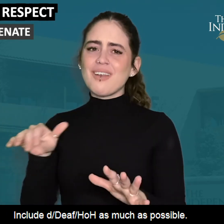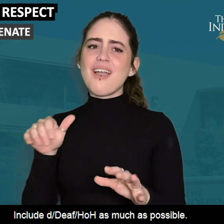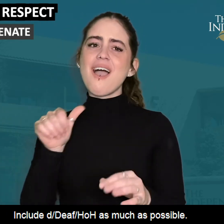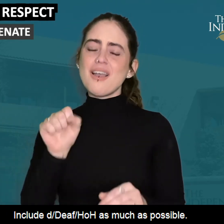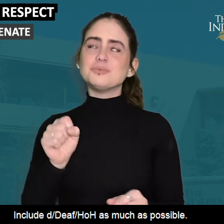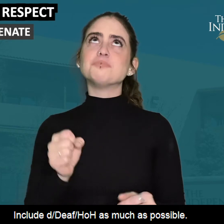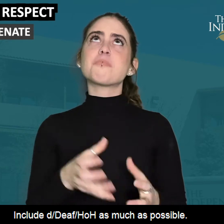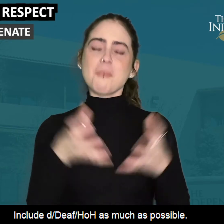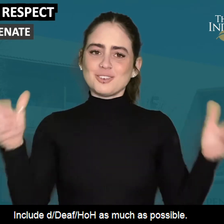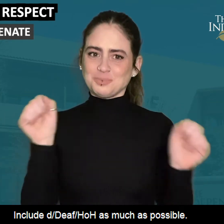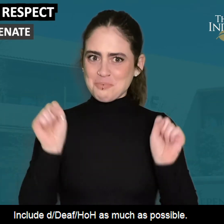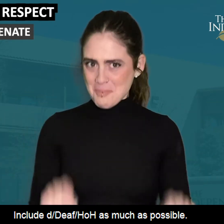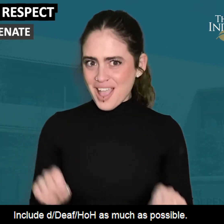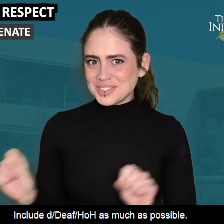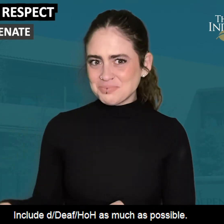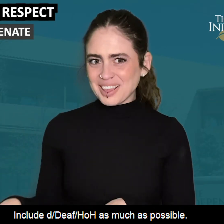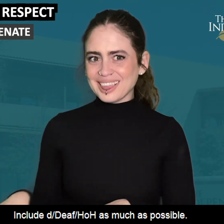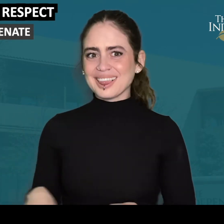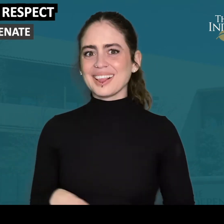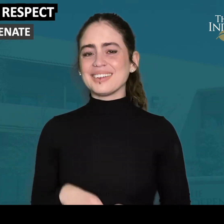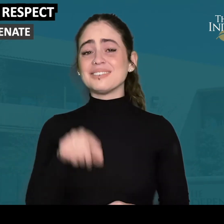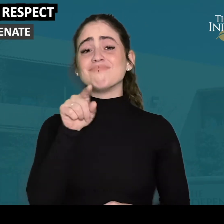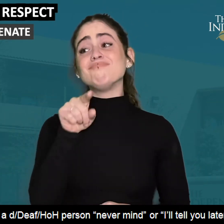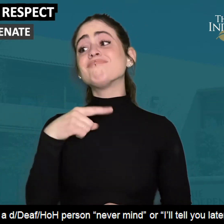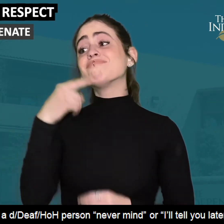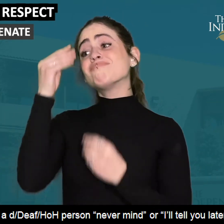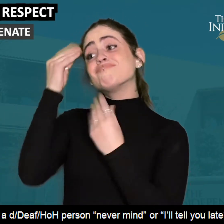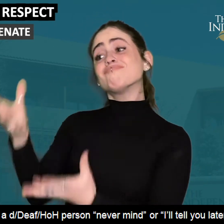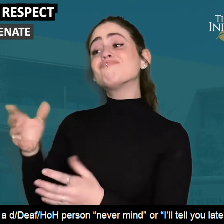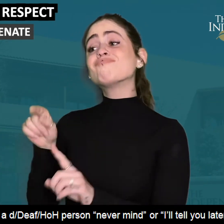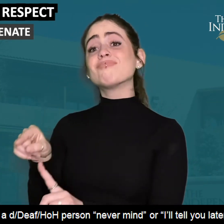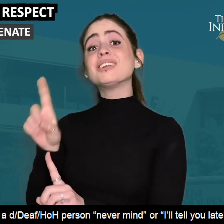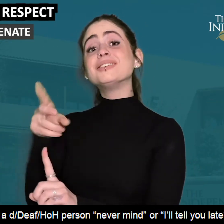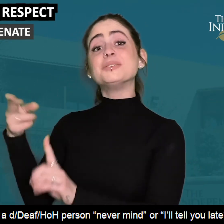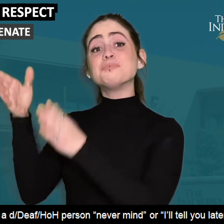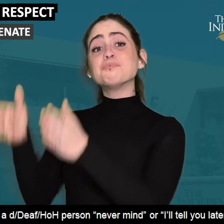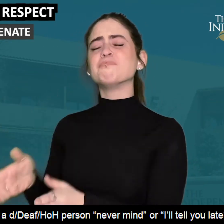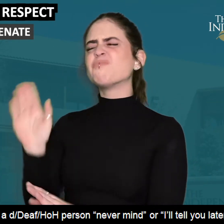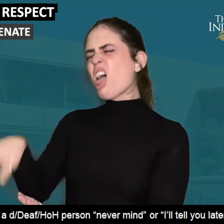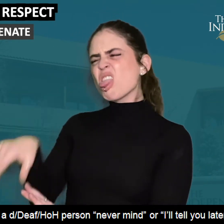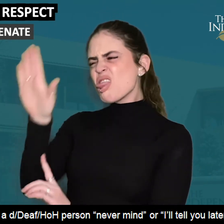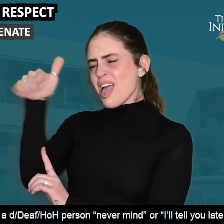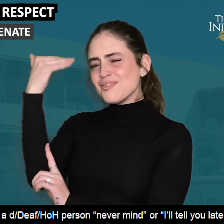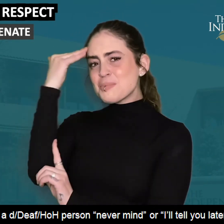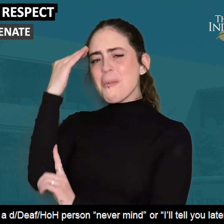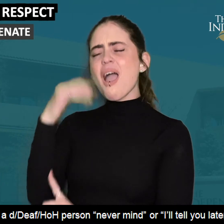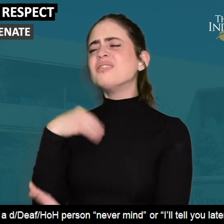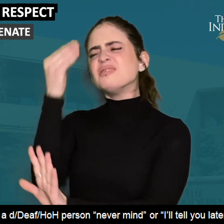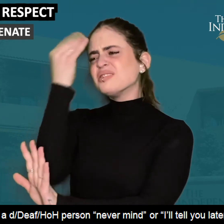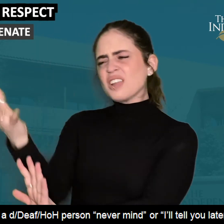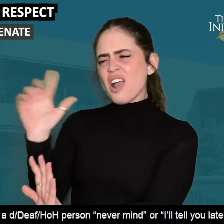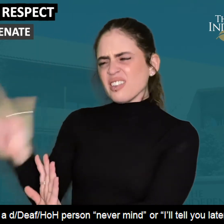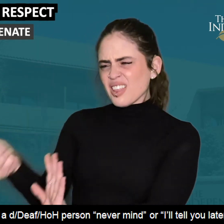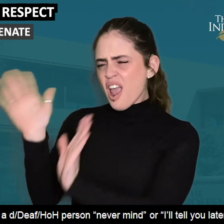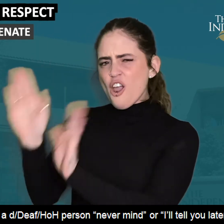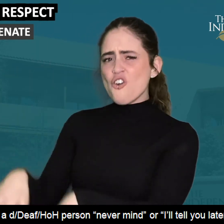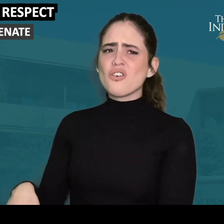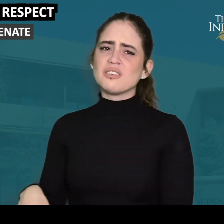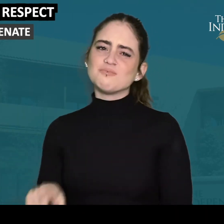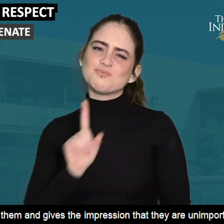Include deaf and hard of hearing individuals as much as possible. Telling a deaf and hard of hearing person, never mind, or I'll